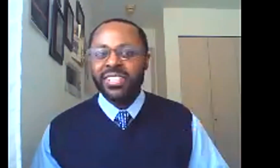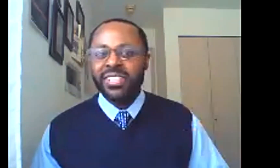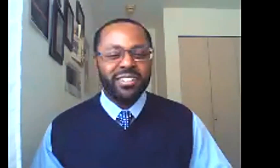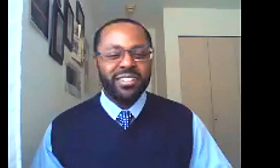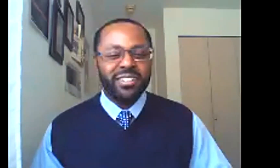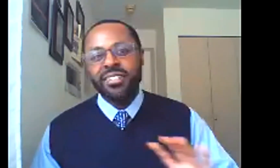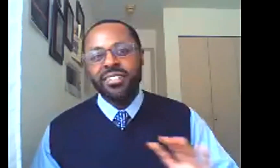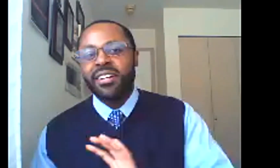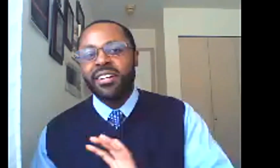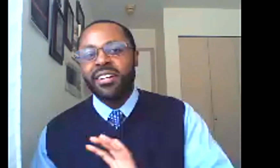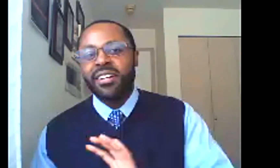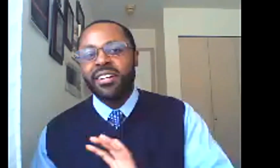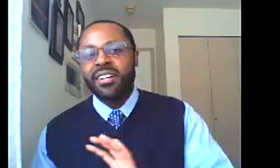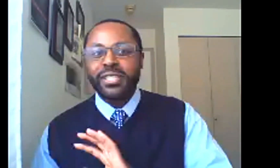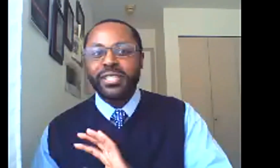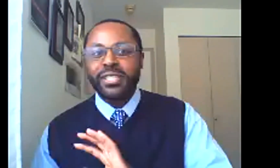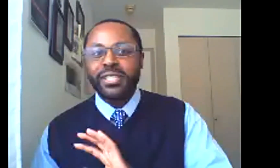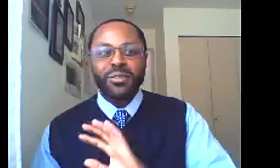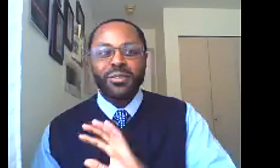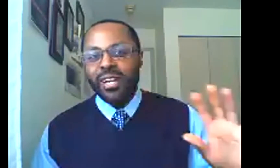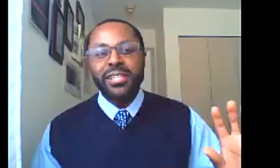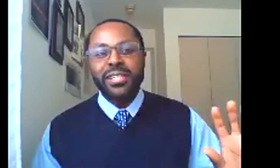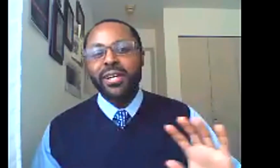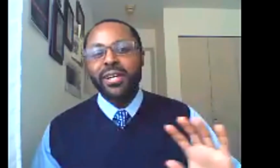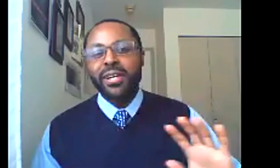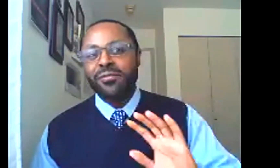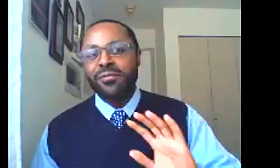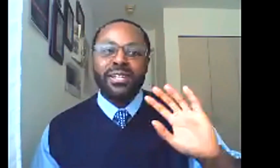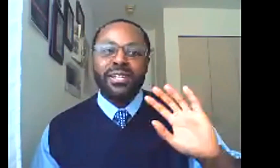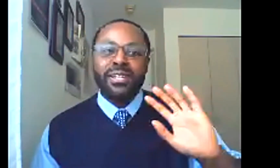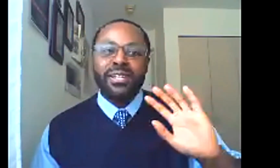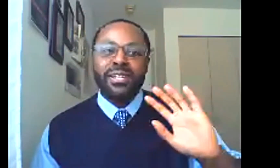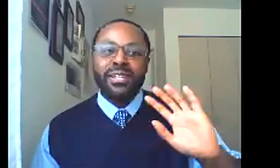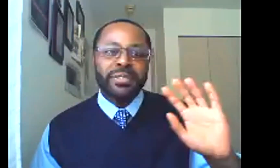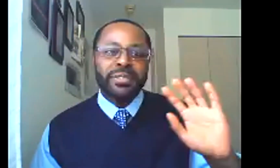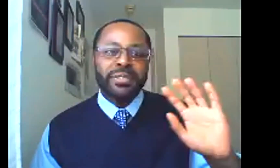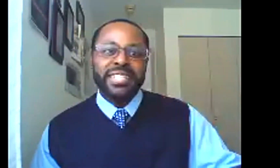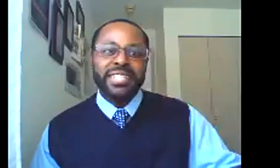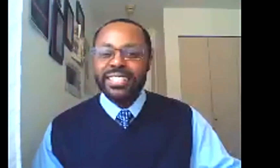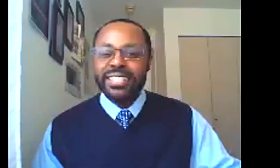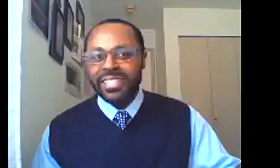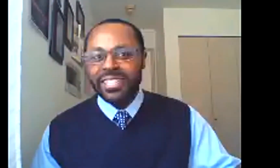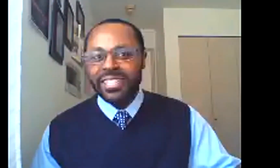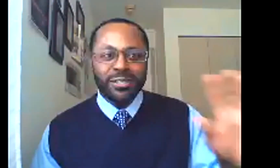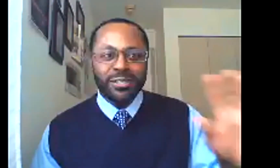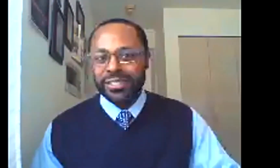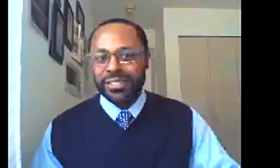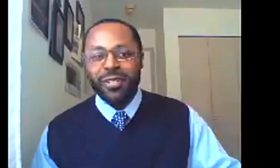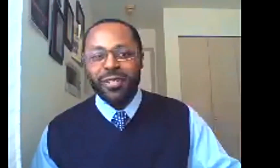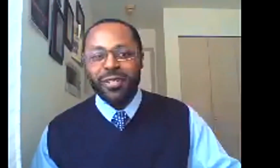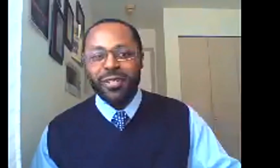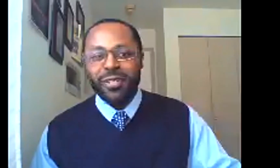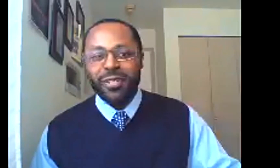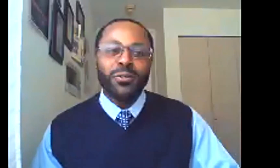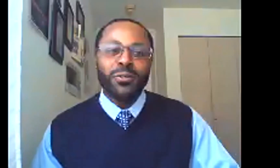swath of years. and so, right, if we think about from, you know, 1619, when,